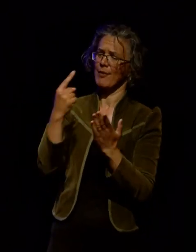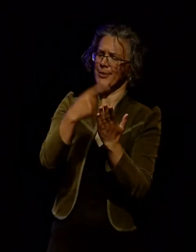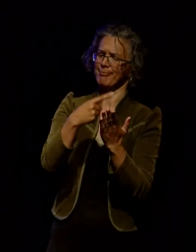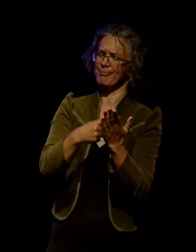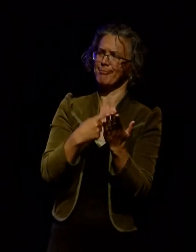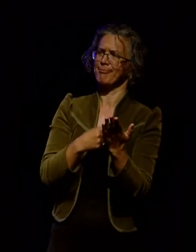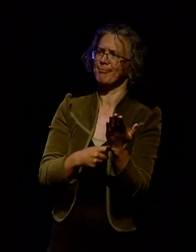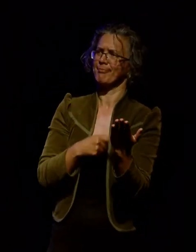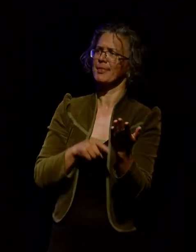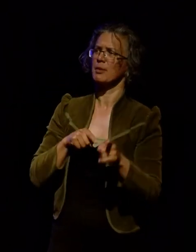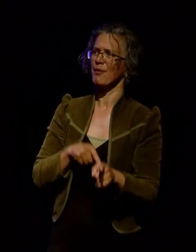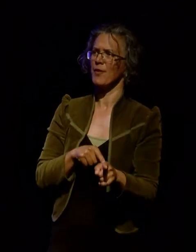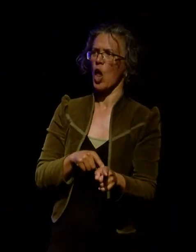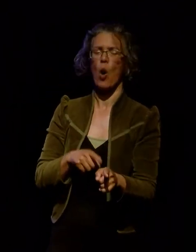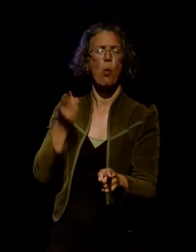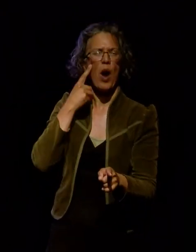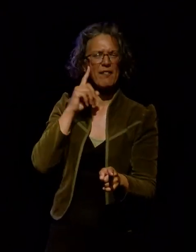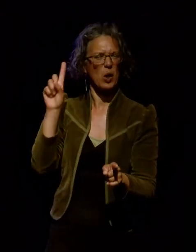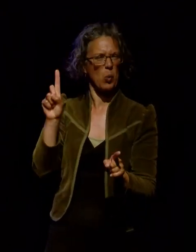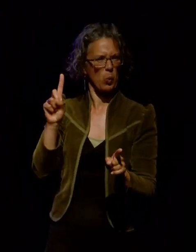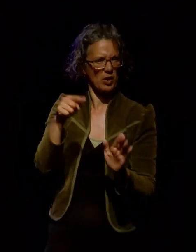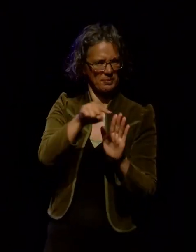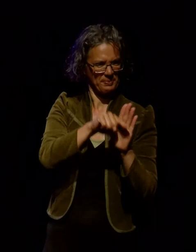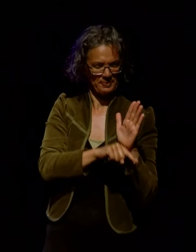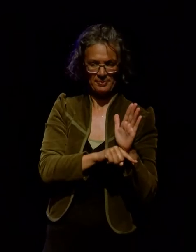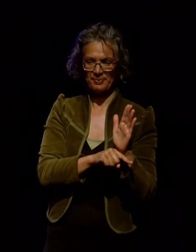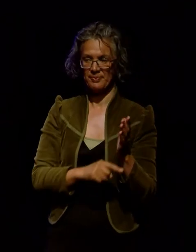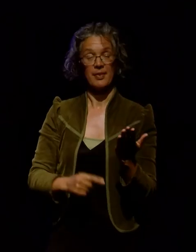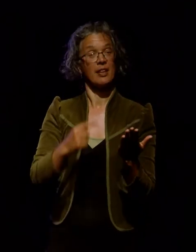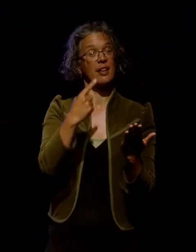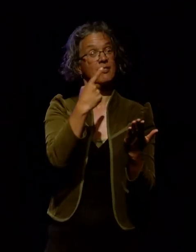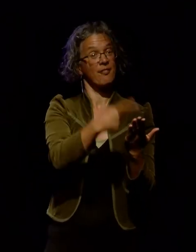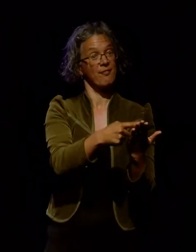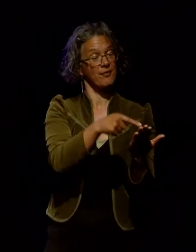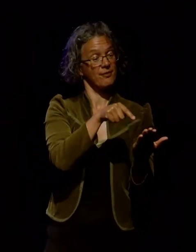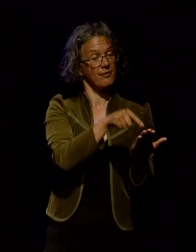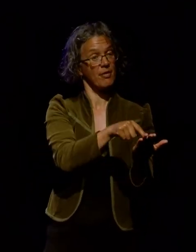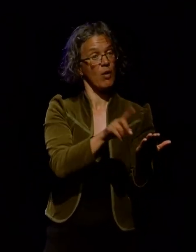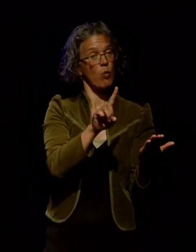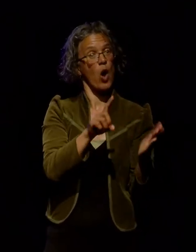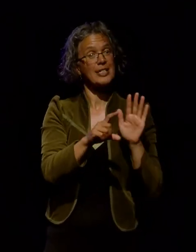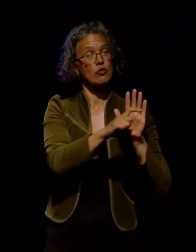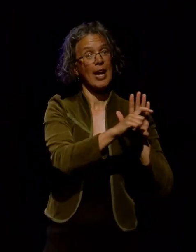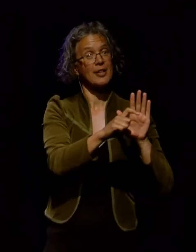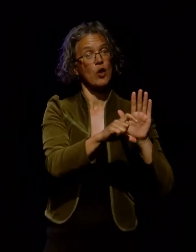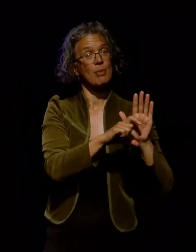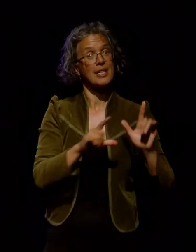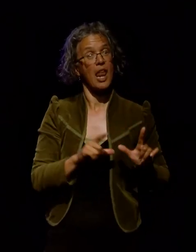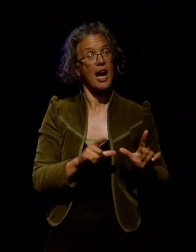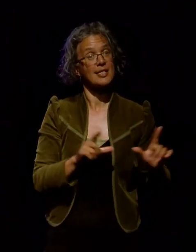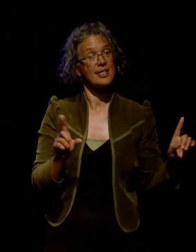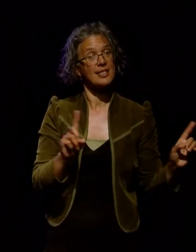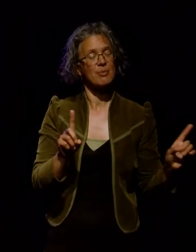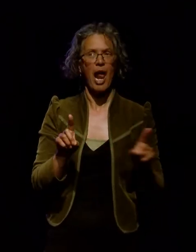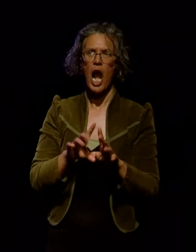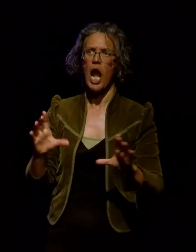rules. So let's look at those rules. The first thing you need to remember about Creative Commons licences is that they're